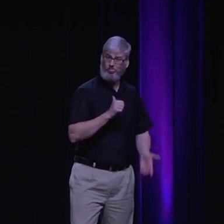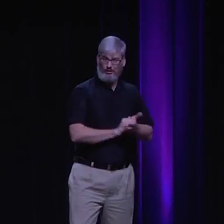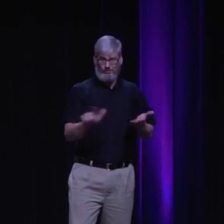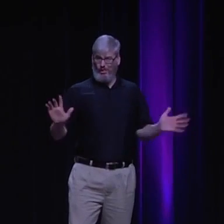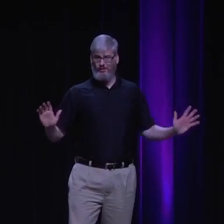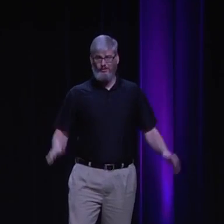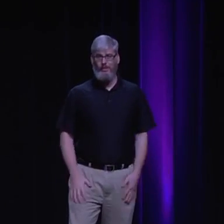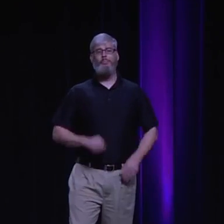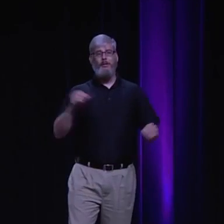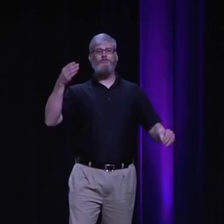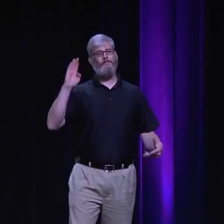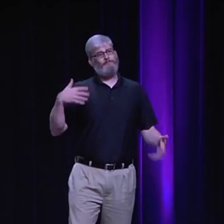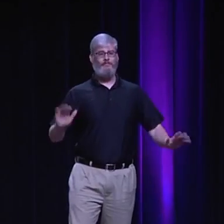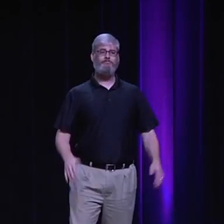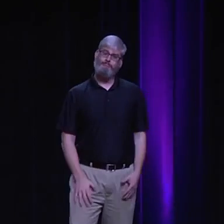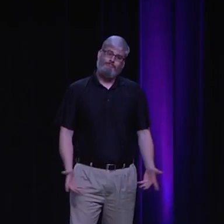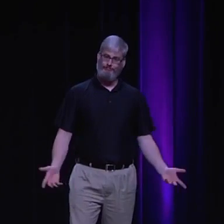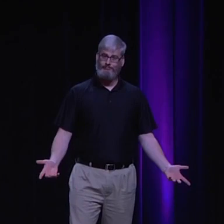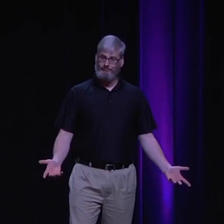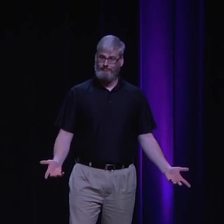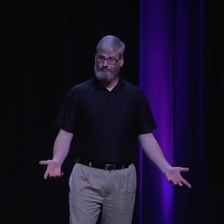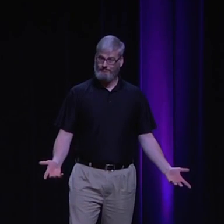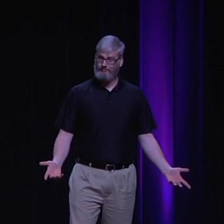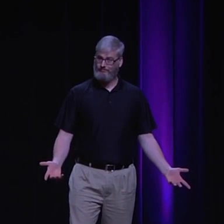But is that a religious statement? There is no God?